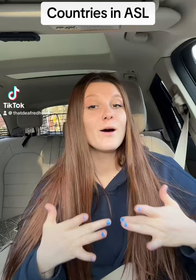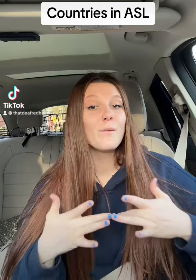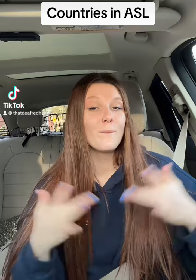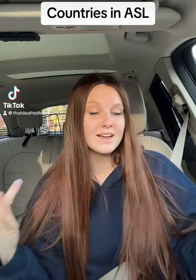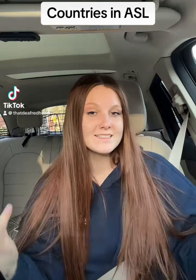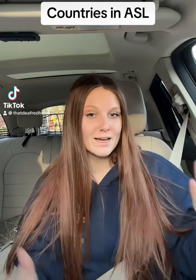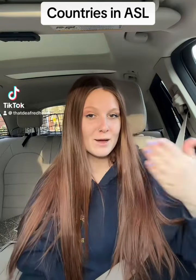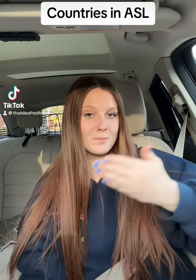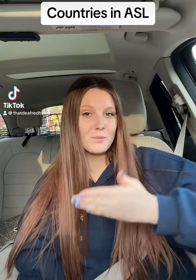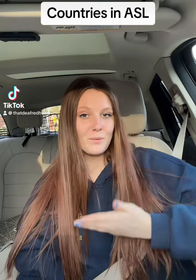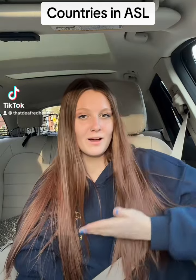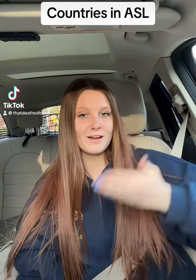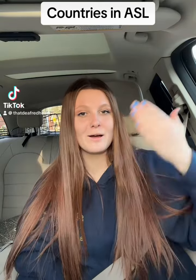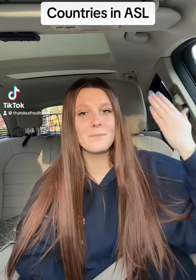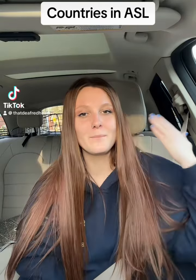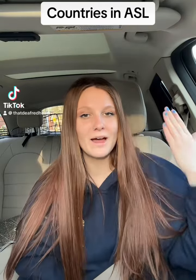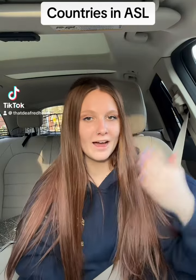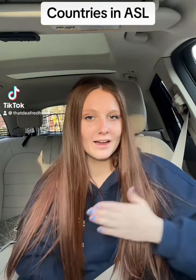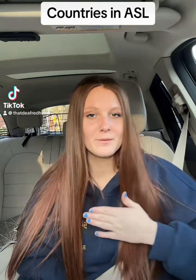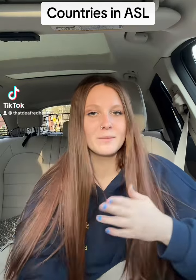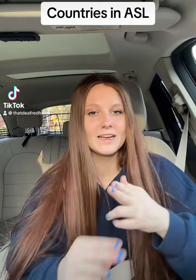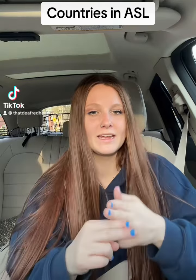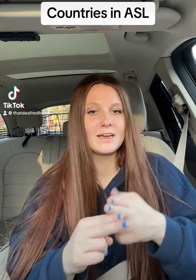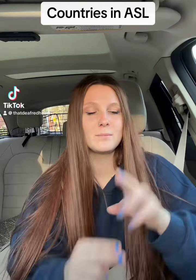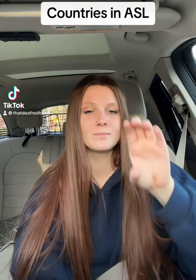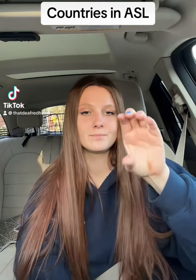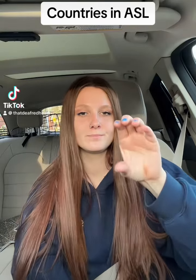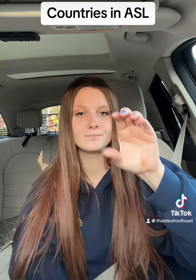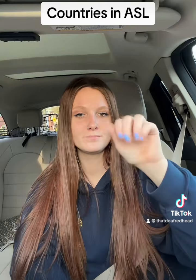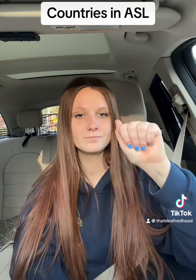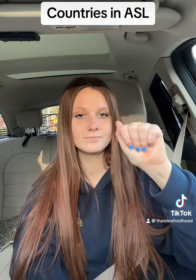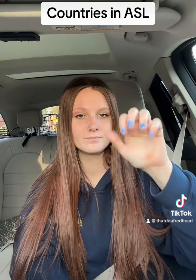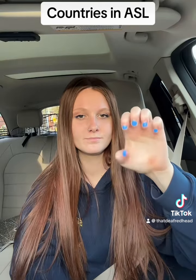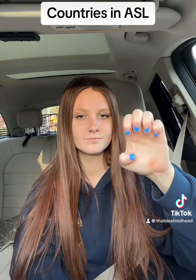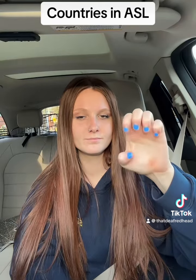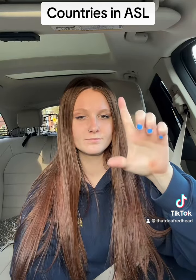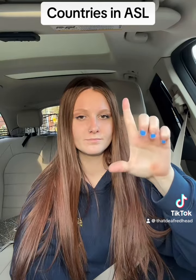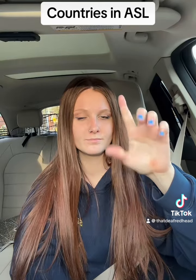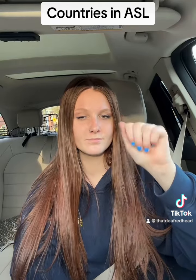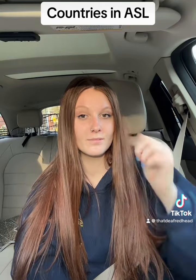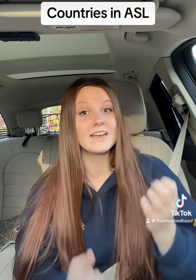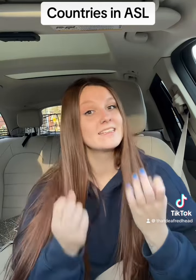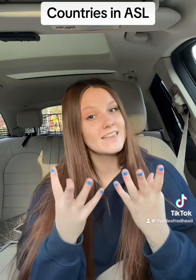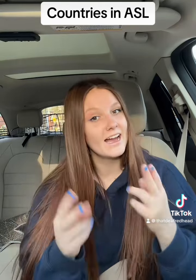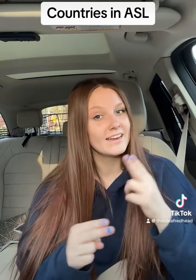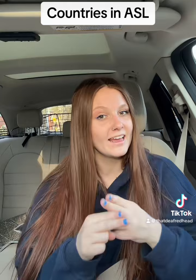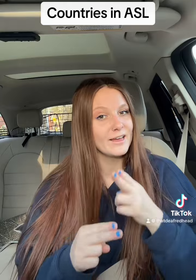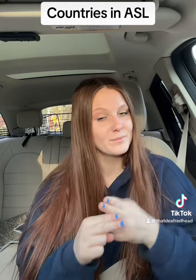What's up? Welcome back. My name, my sign name.